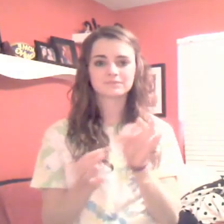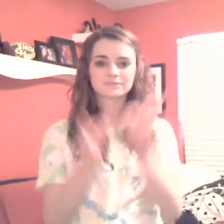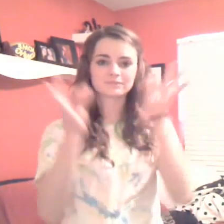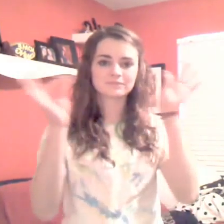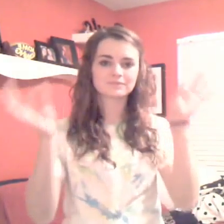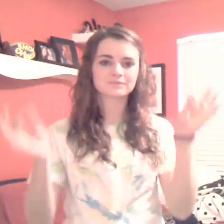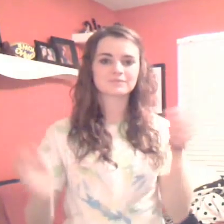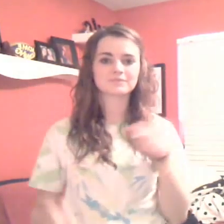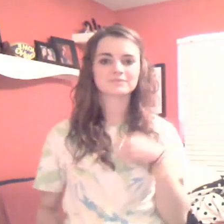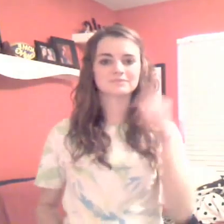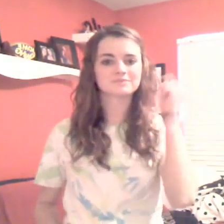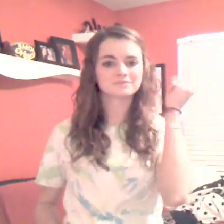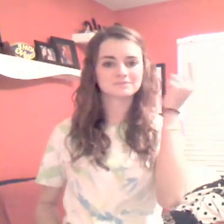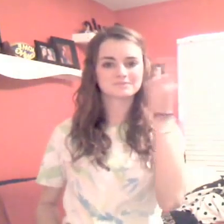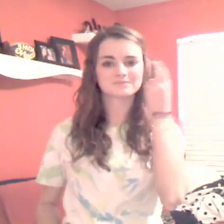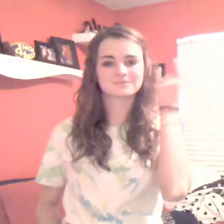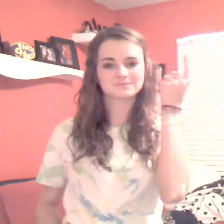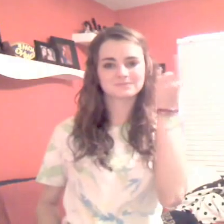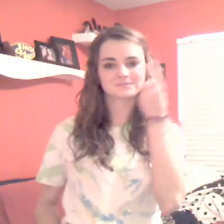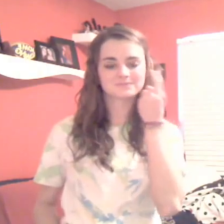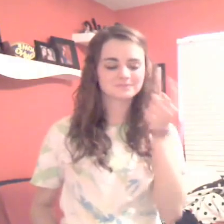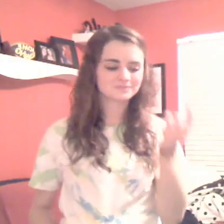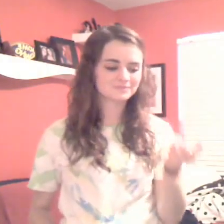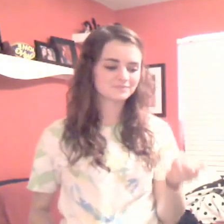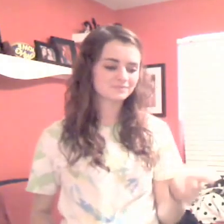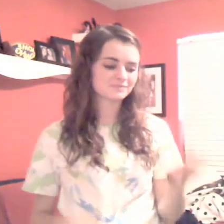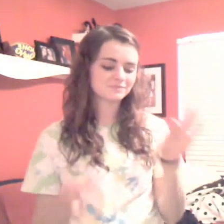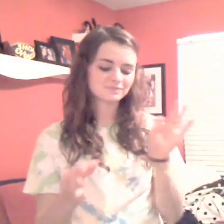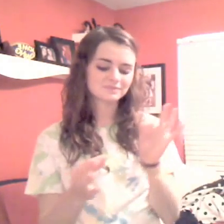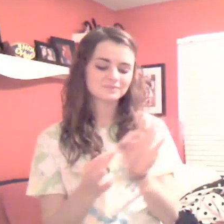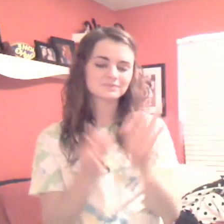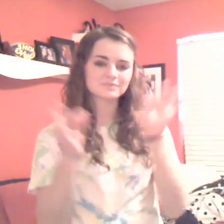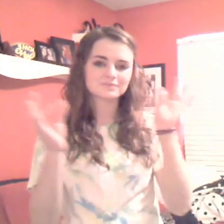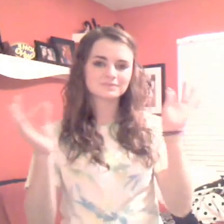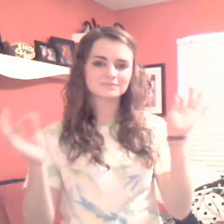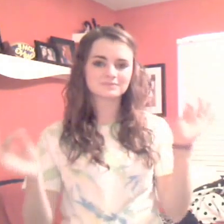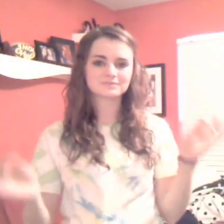are They can never be A more beautiful view